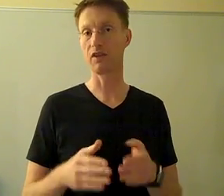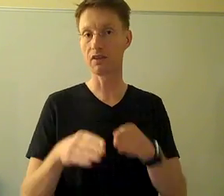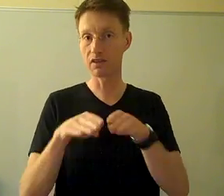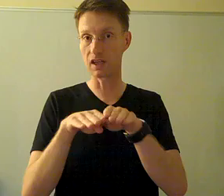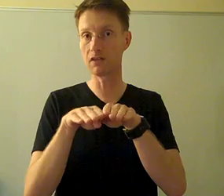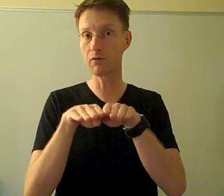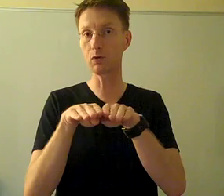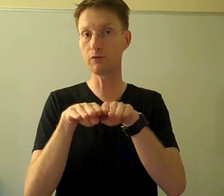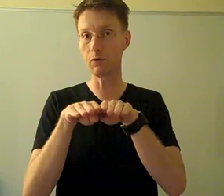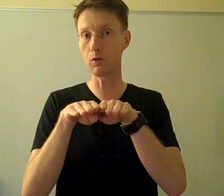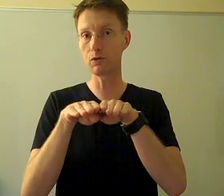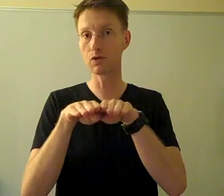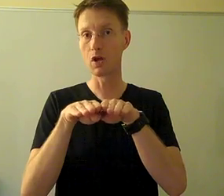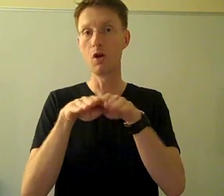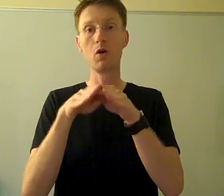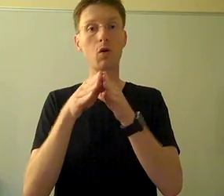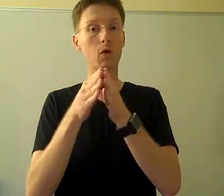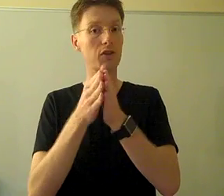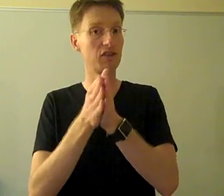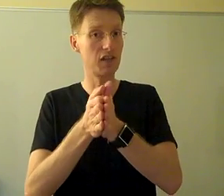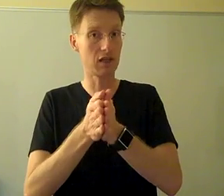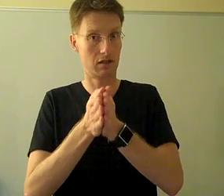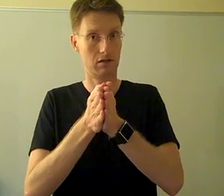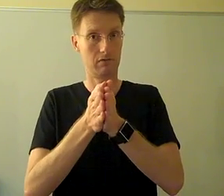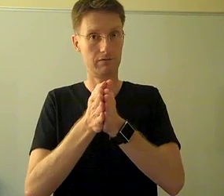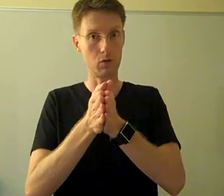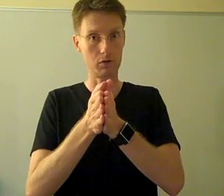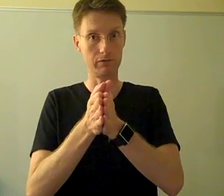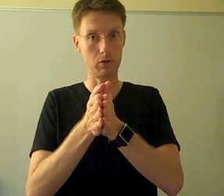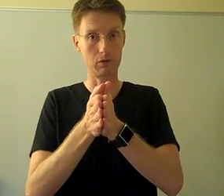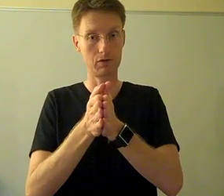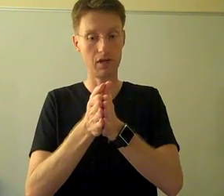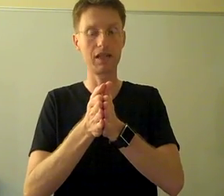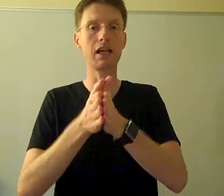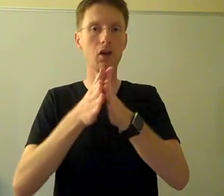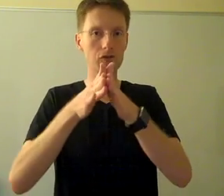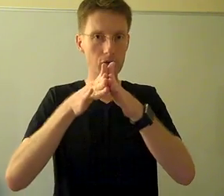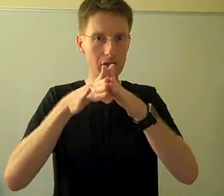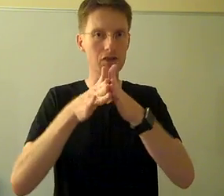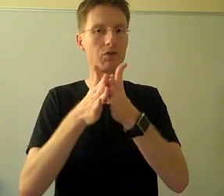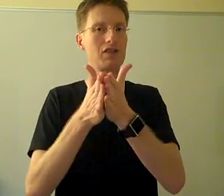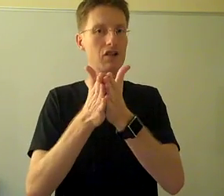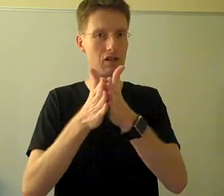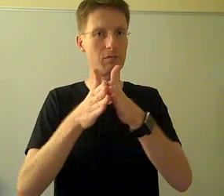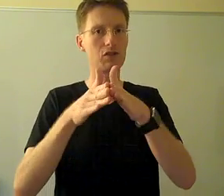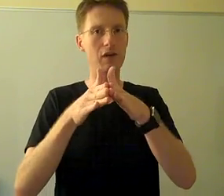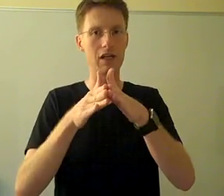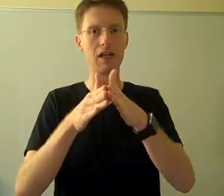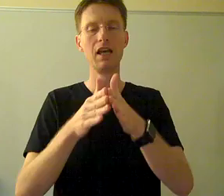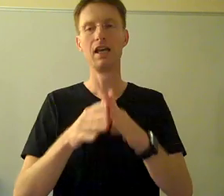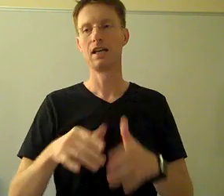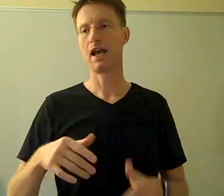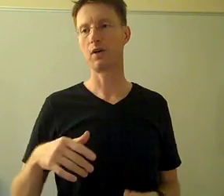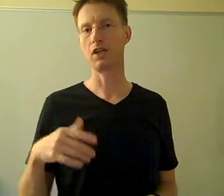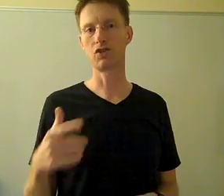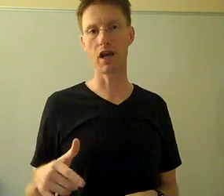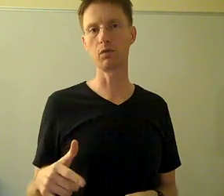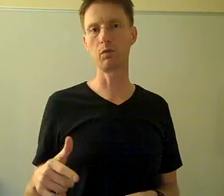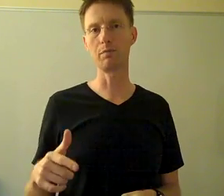thin vocal folds or thick vocal folds, and they can also be in transition in between. Now, in general, when